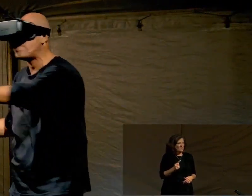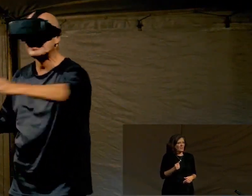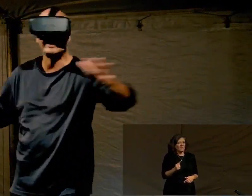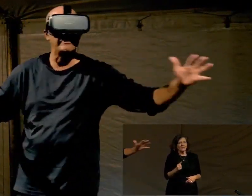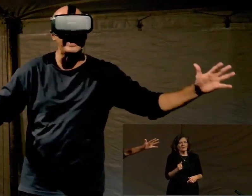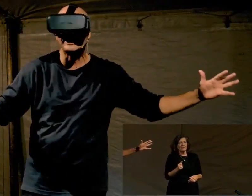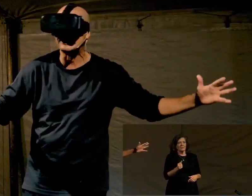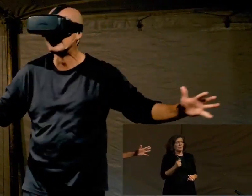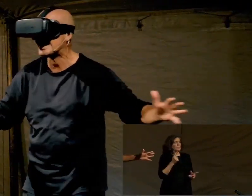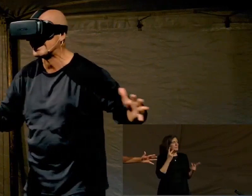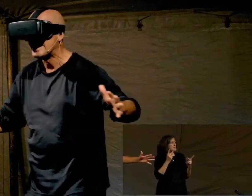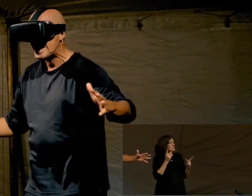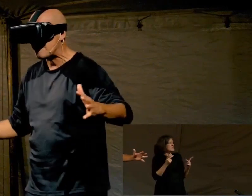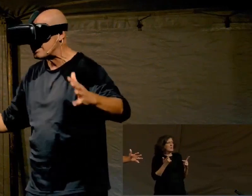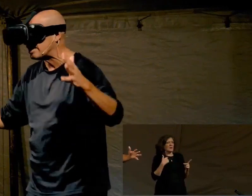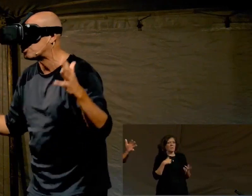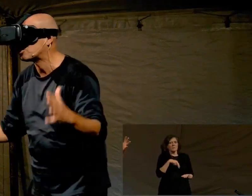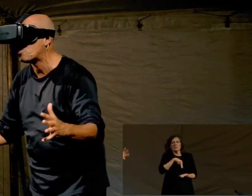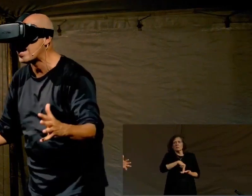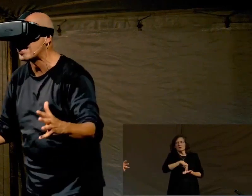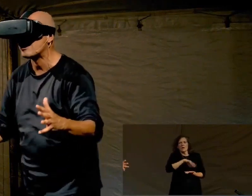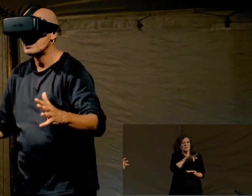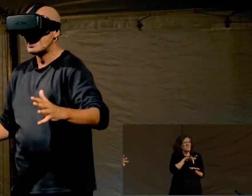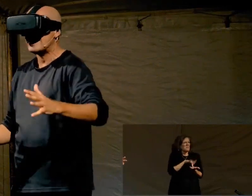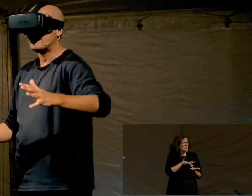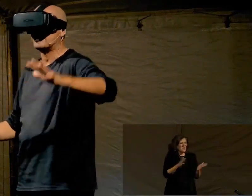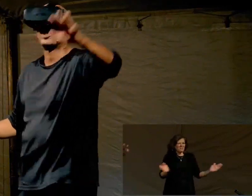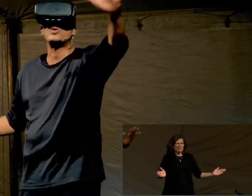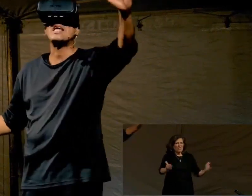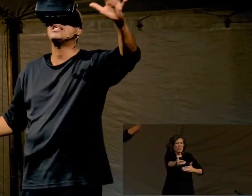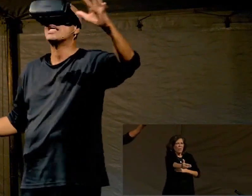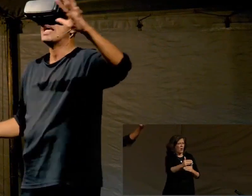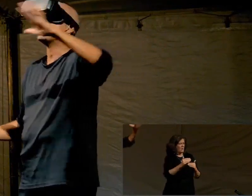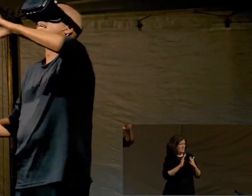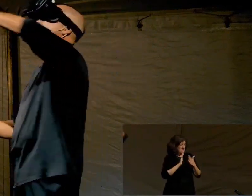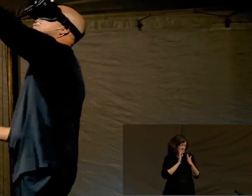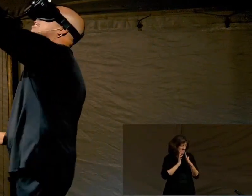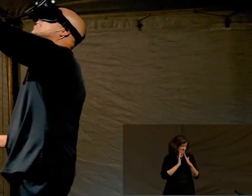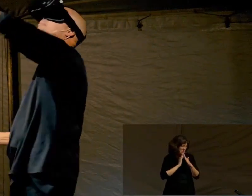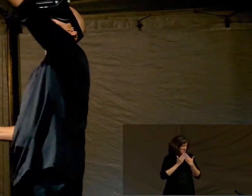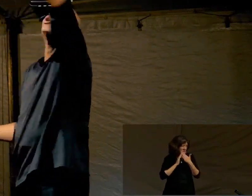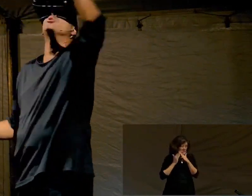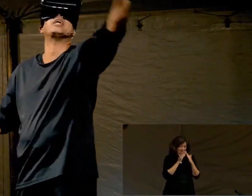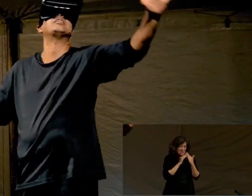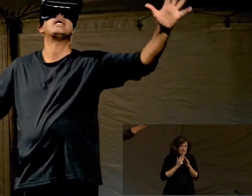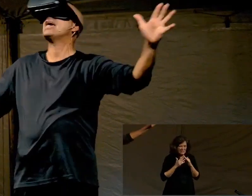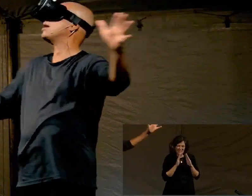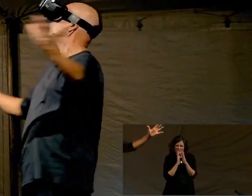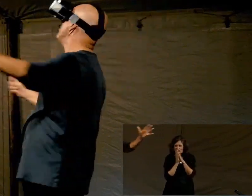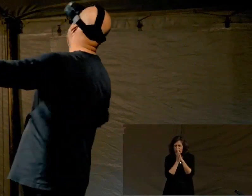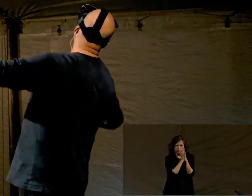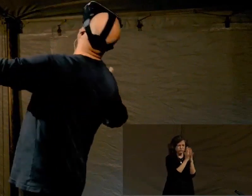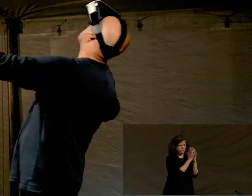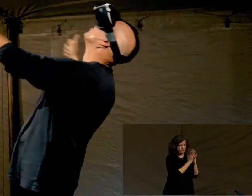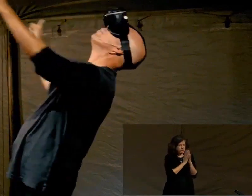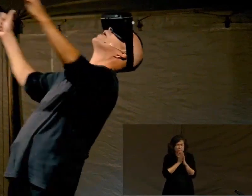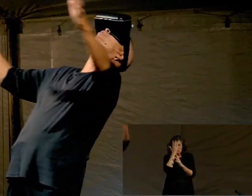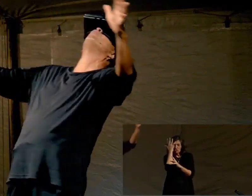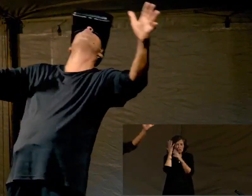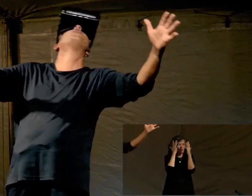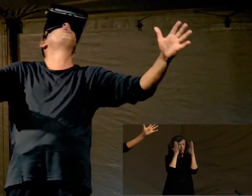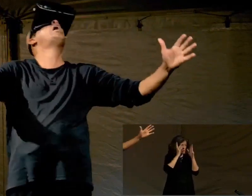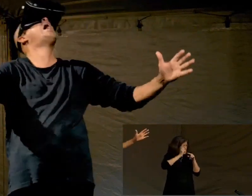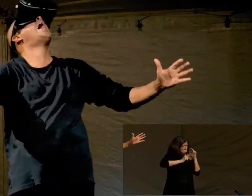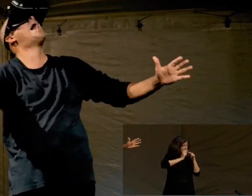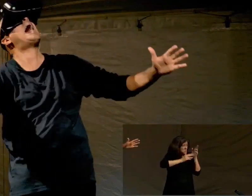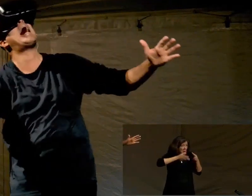on this busy, busy city. I'm in the square, and there are trees, and I can see the buildings. And I'm looking around, and